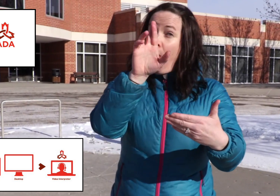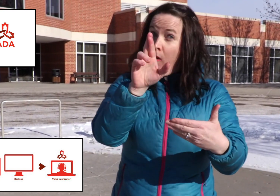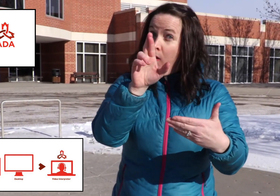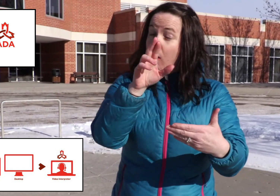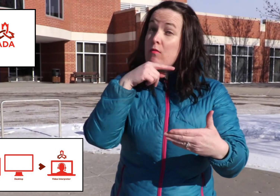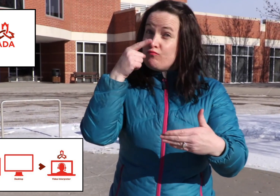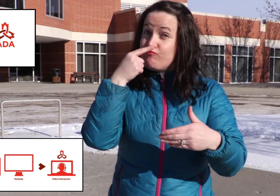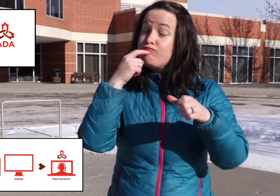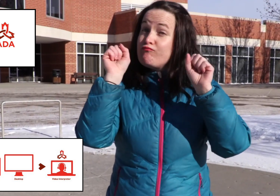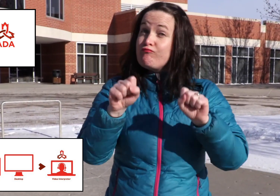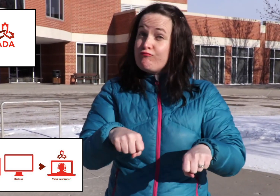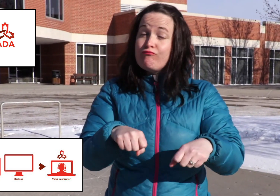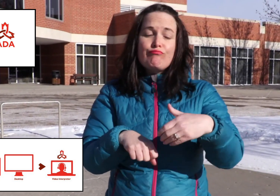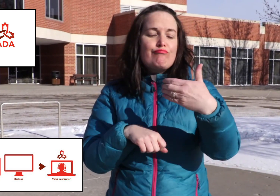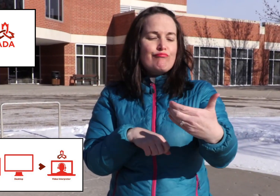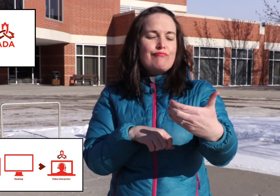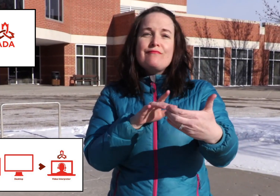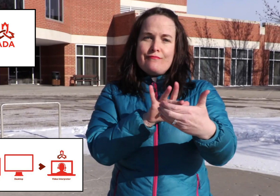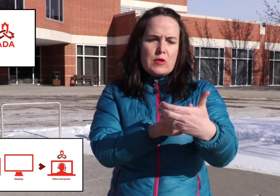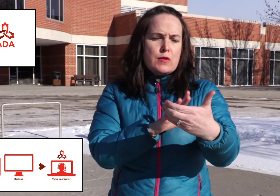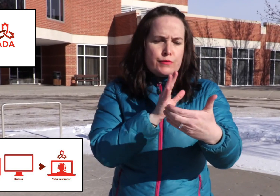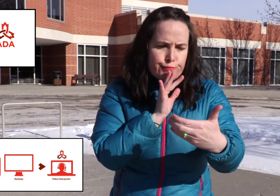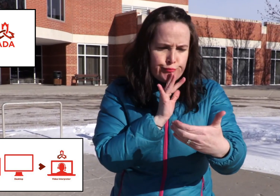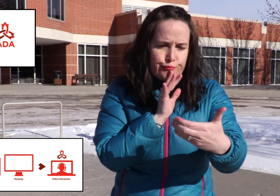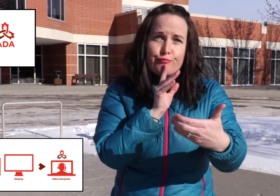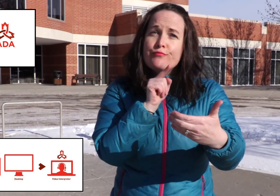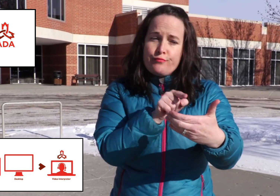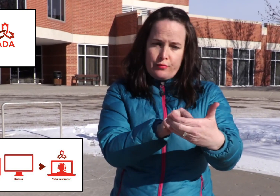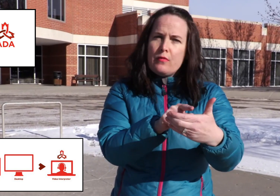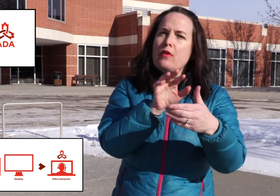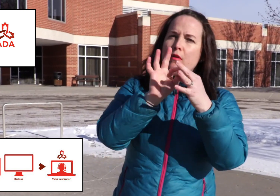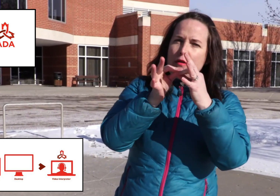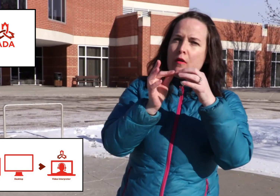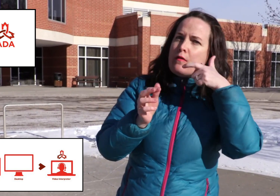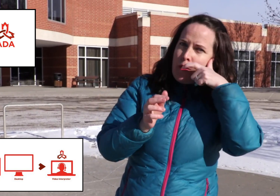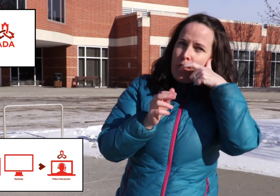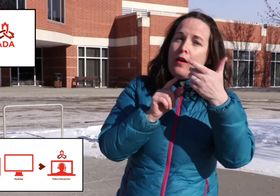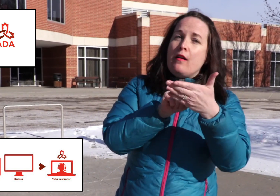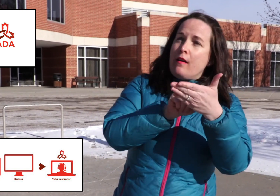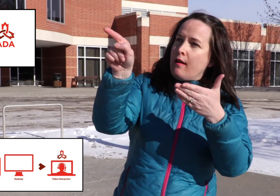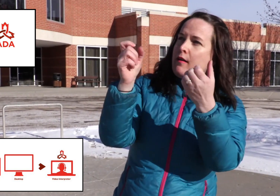sign back to me. Or you could have a hearing person speaking to the interpreter onto the phone, the